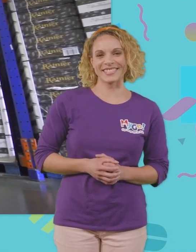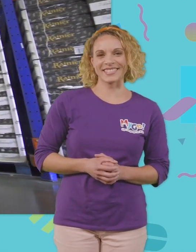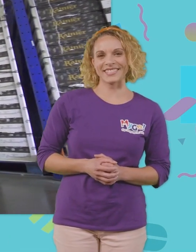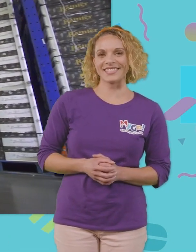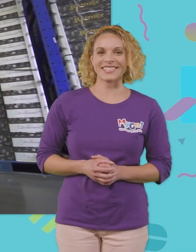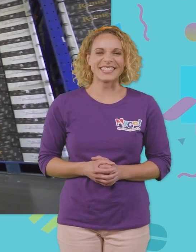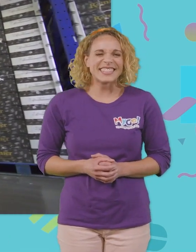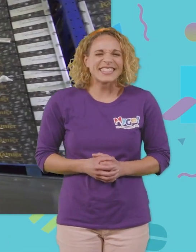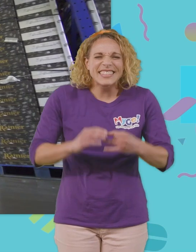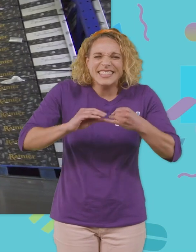Ah, cherries!